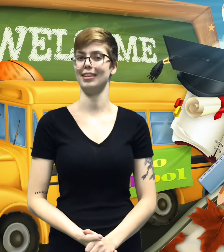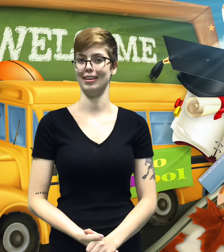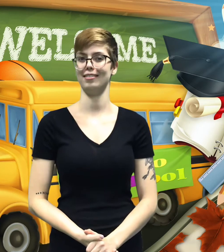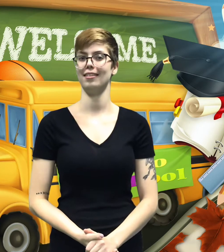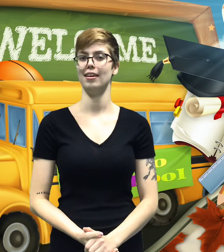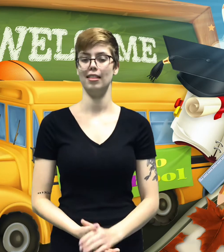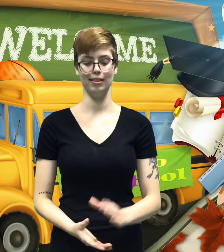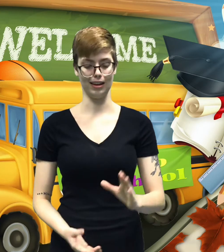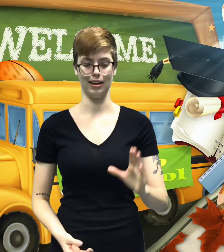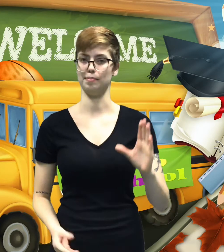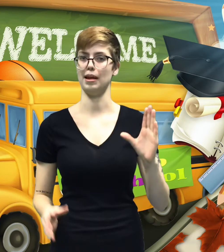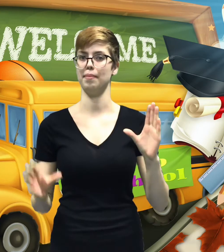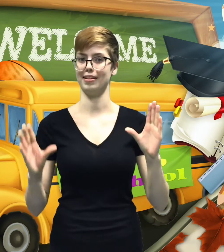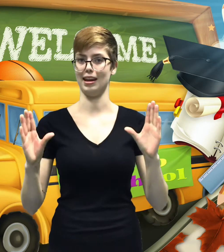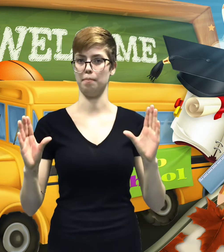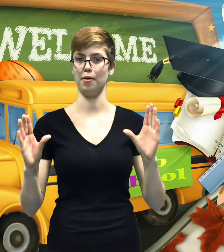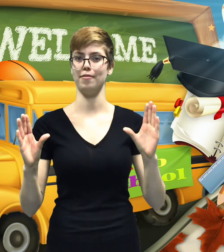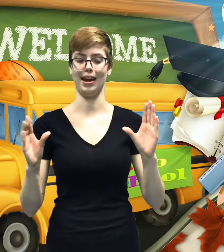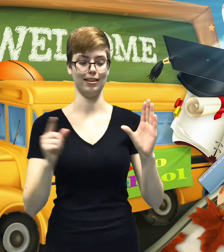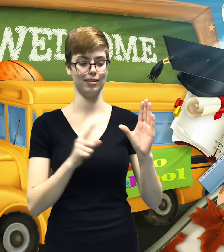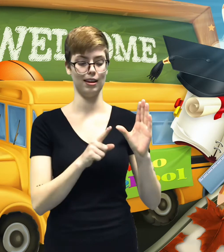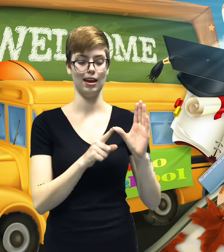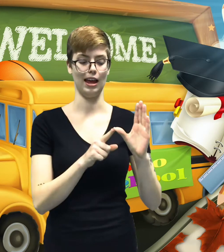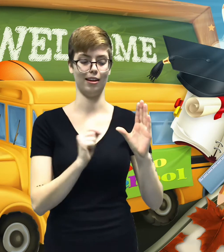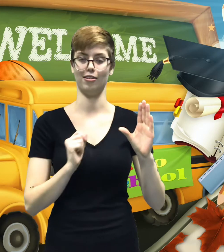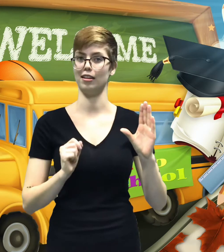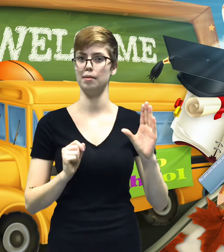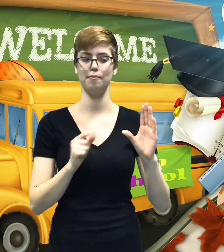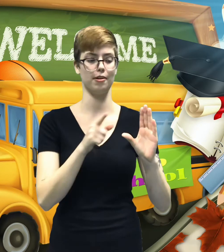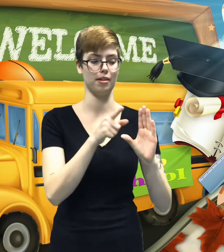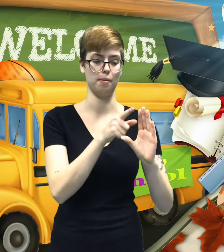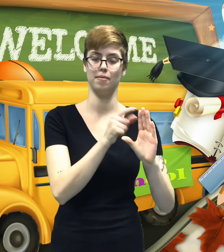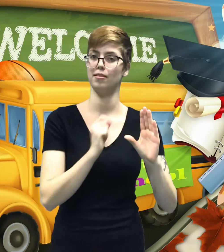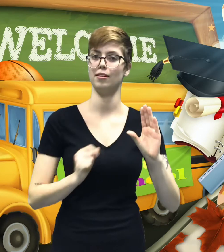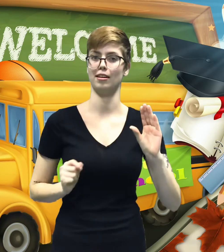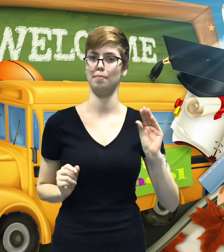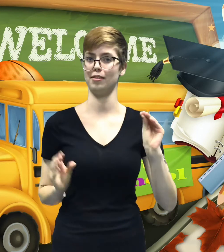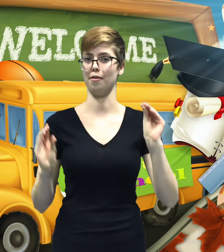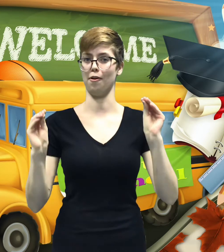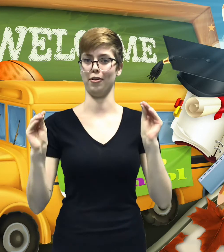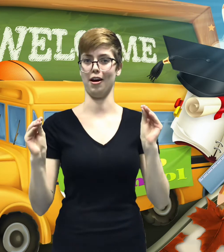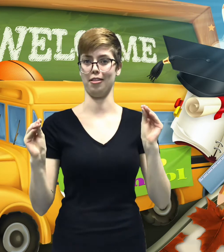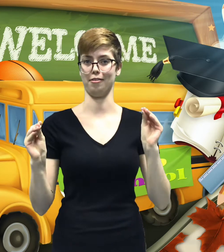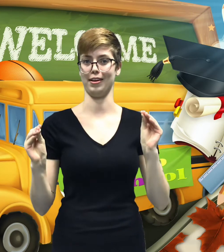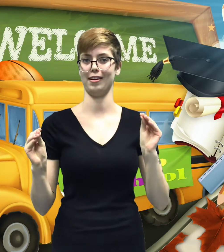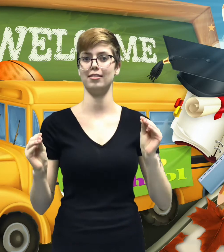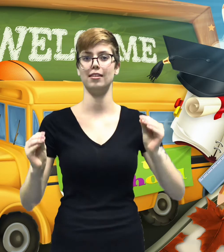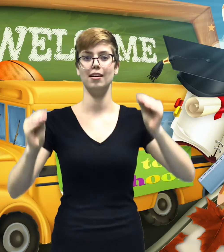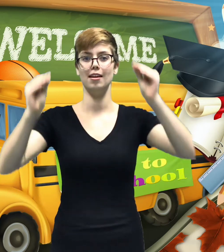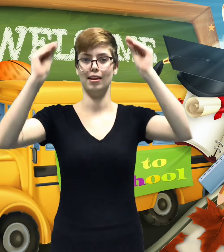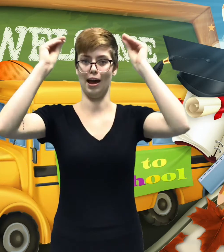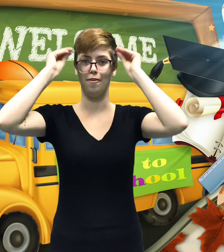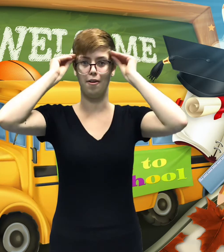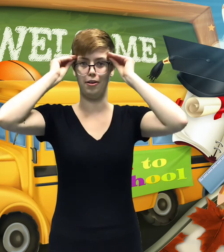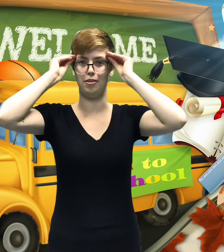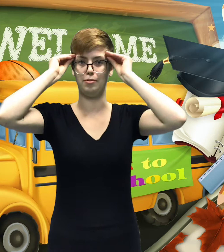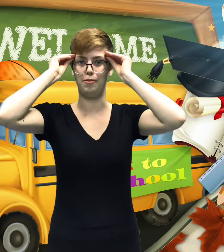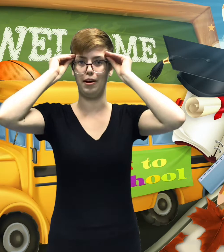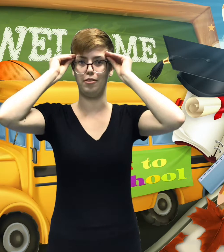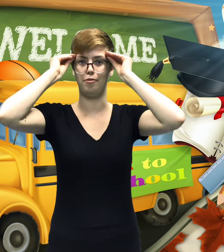teach. This sign is made by taking both hands and touching the tip of your thumb to the tips of all your other fingers. Now all you do is move it out to your